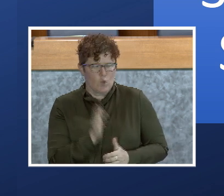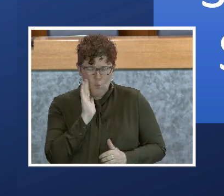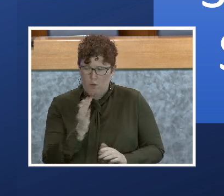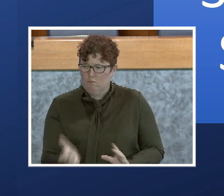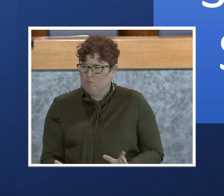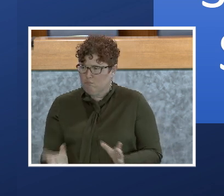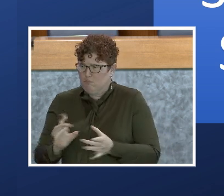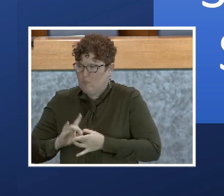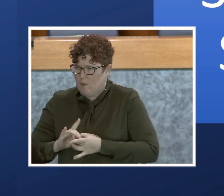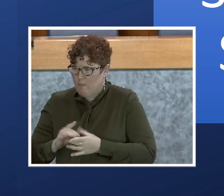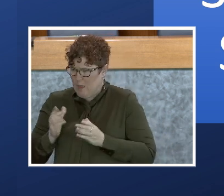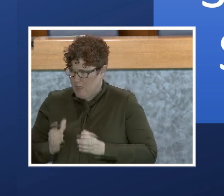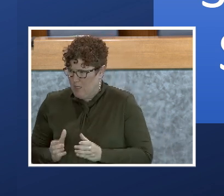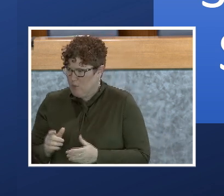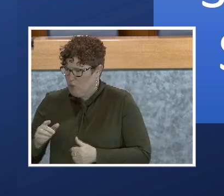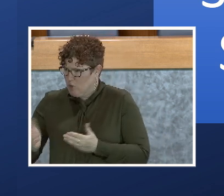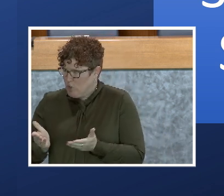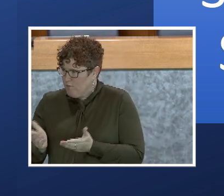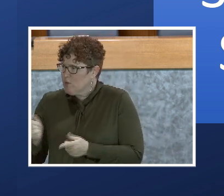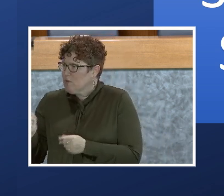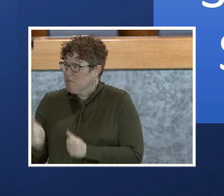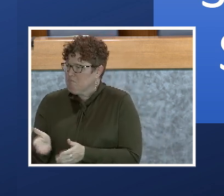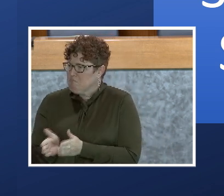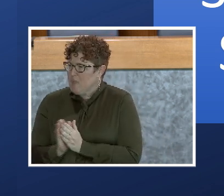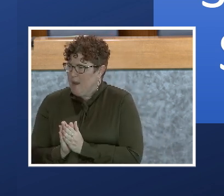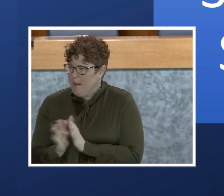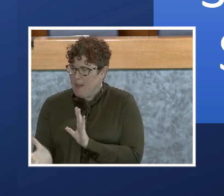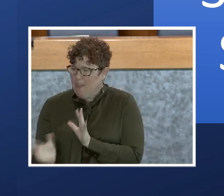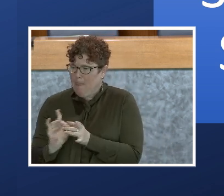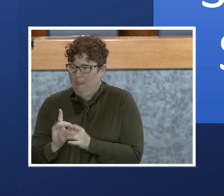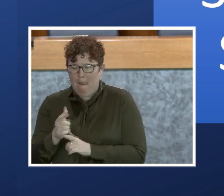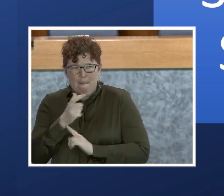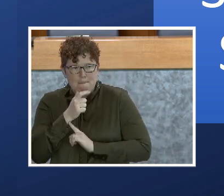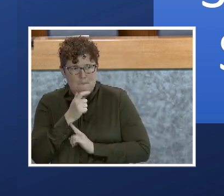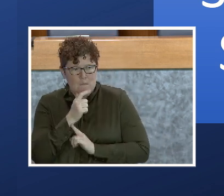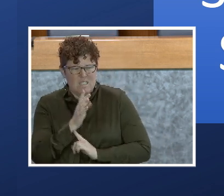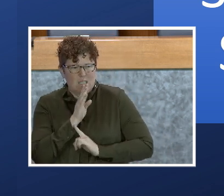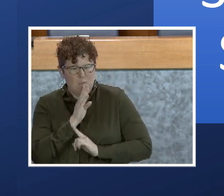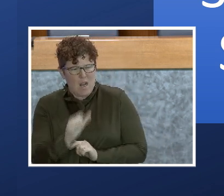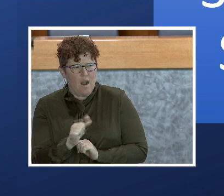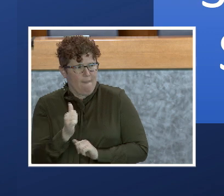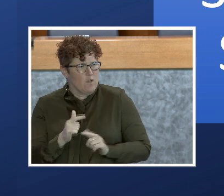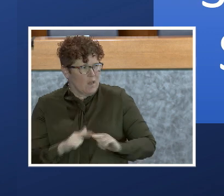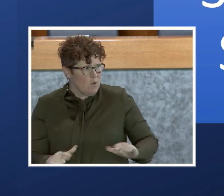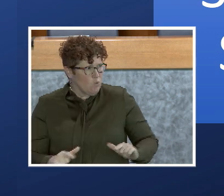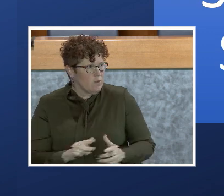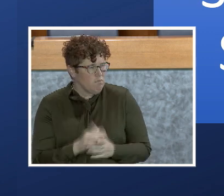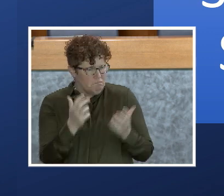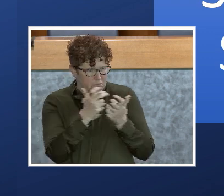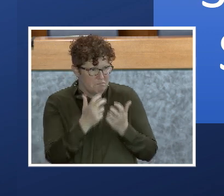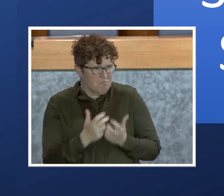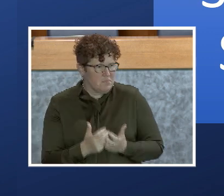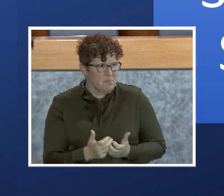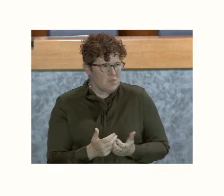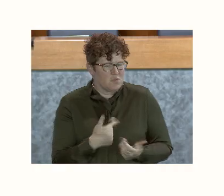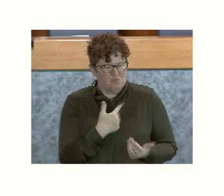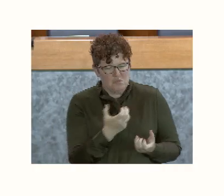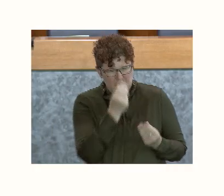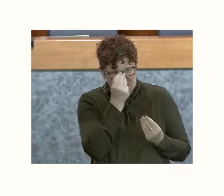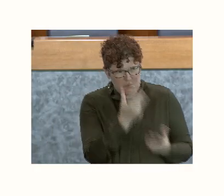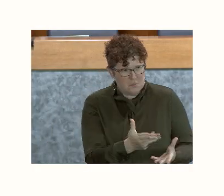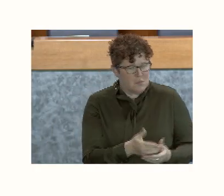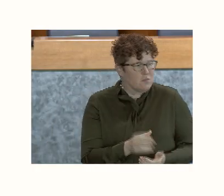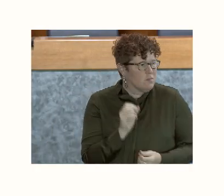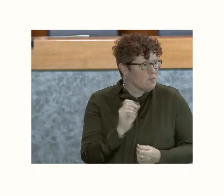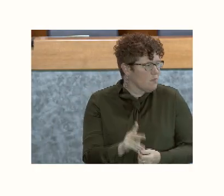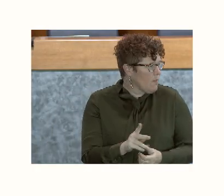connected with the customer first center and asked to be connected to an operator who speaks that language. So we just want to point that out. Okay.